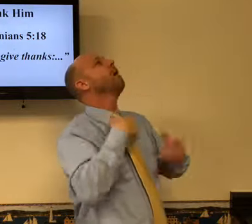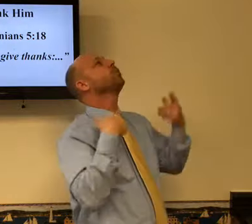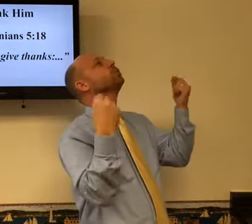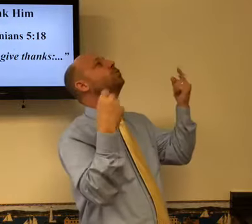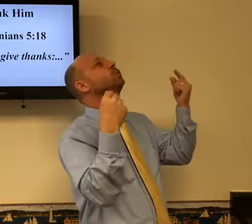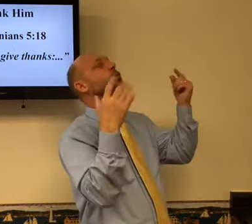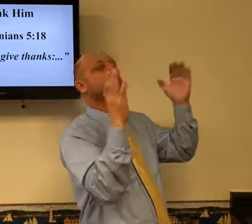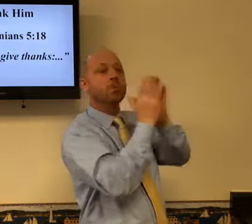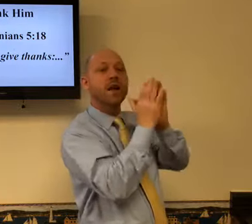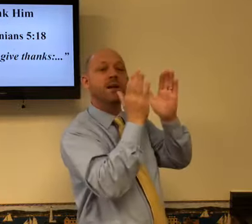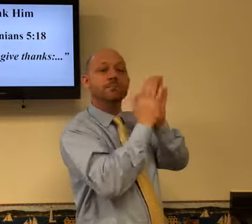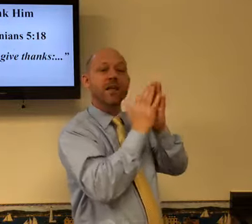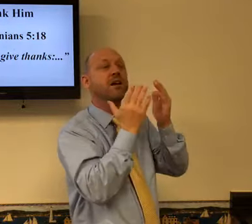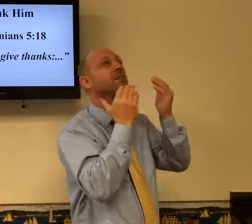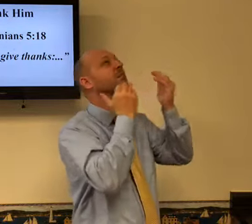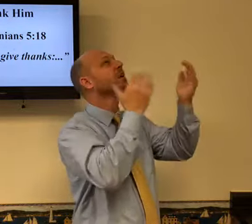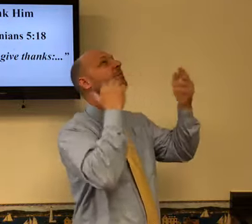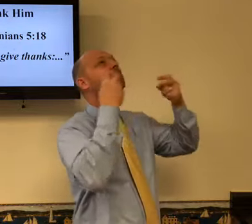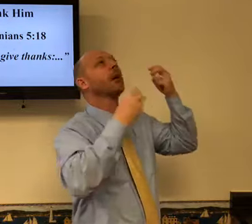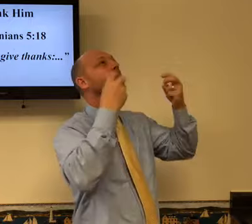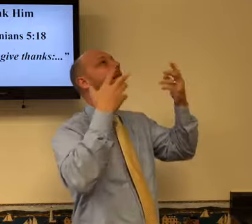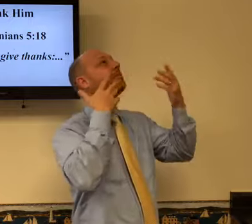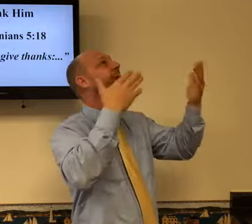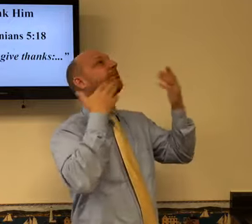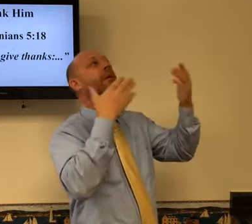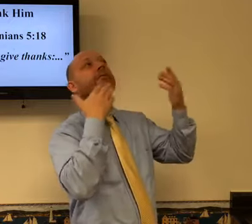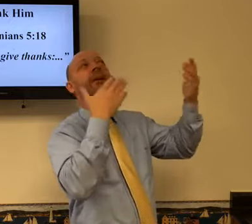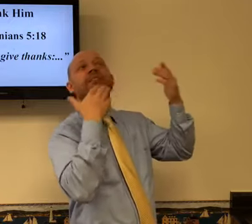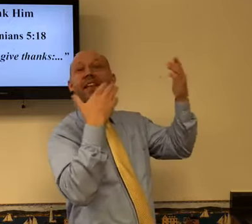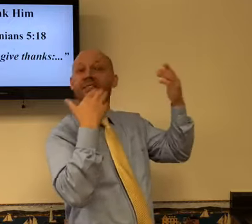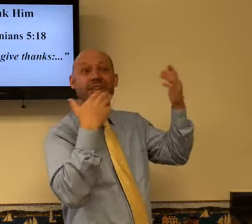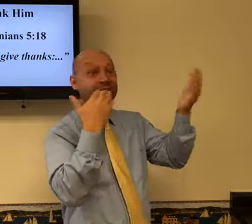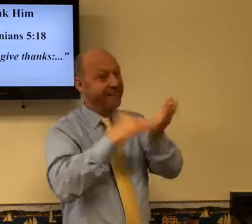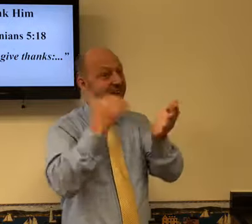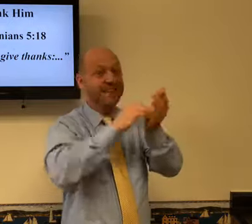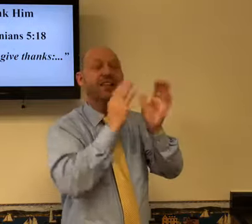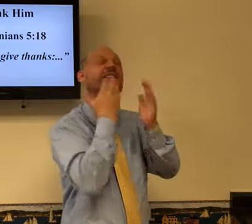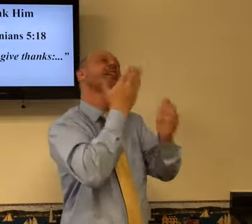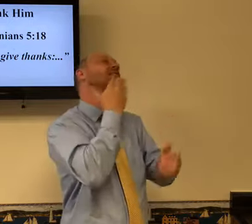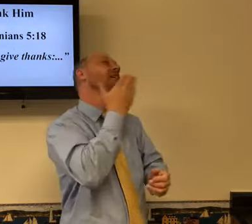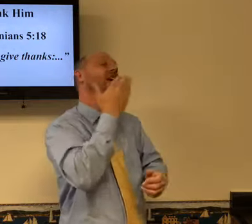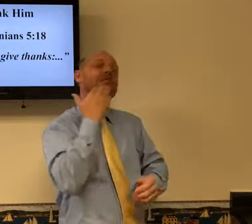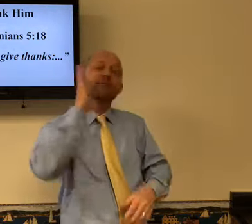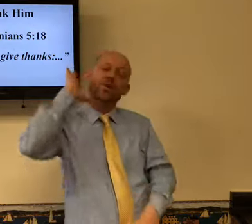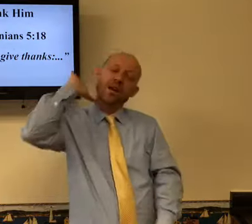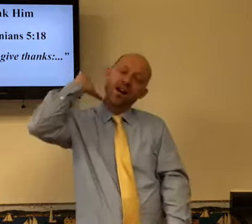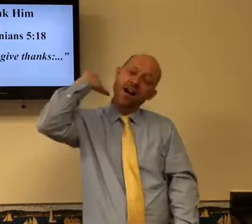have problems that come. God, what do I do? Thank you for this problem. Now tell me what to do about it.